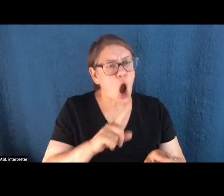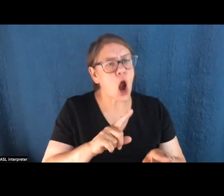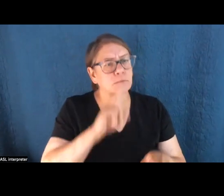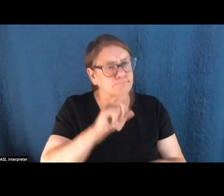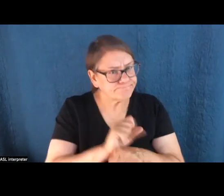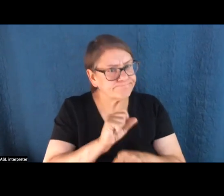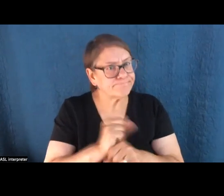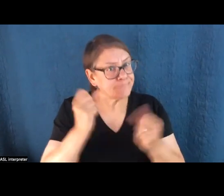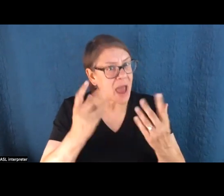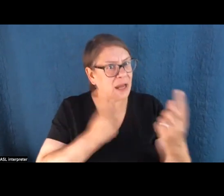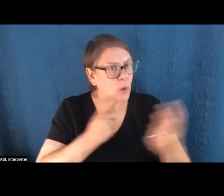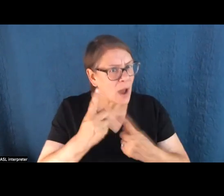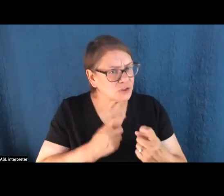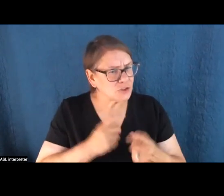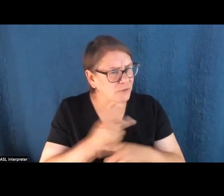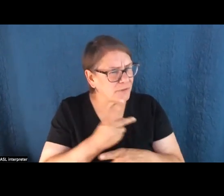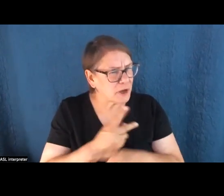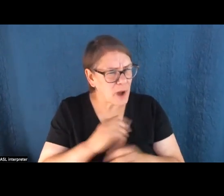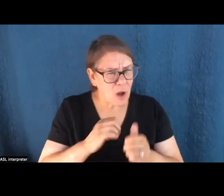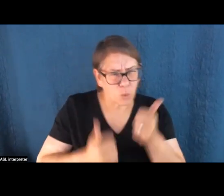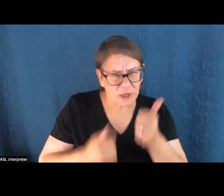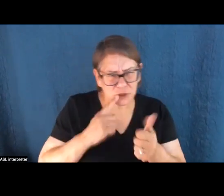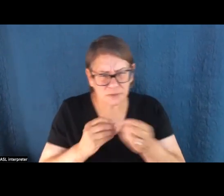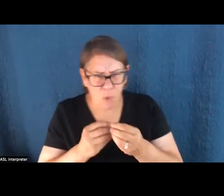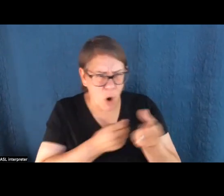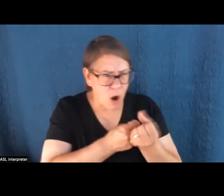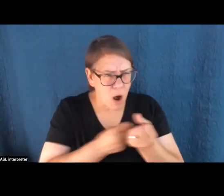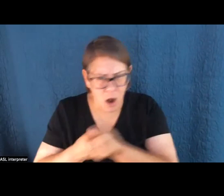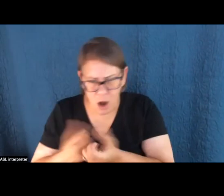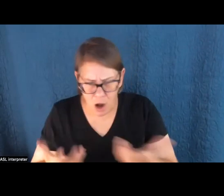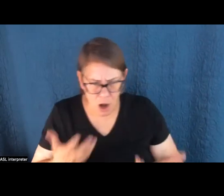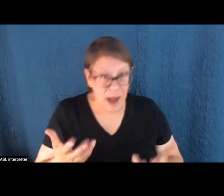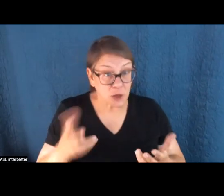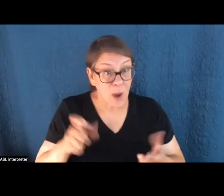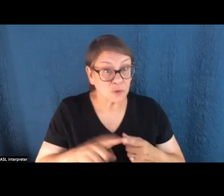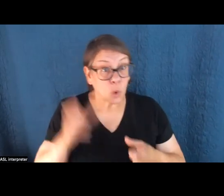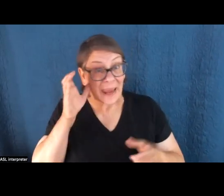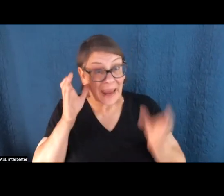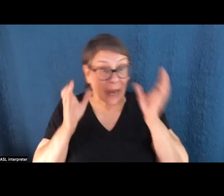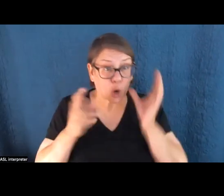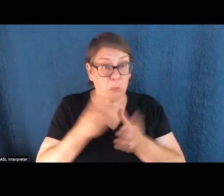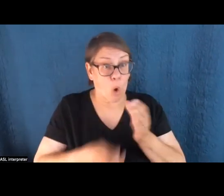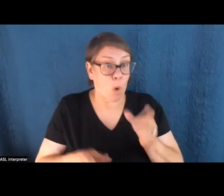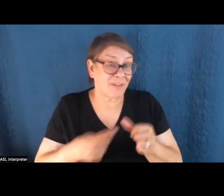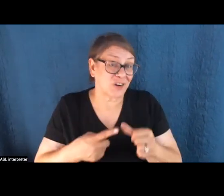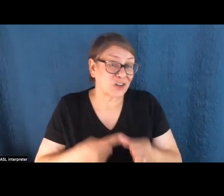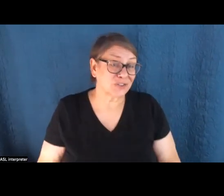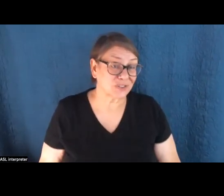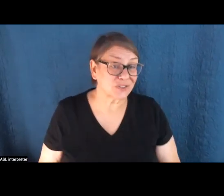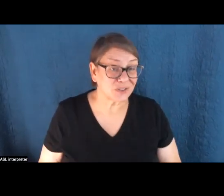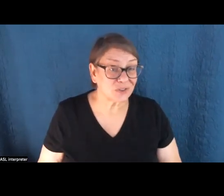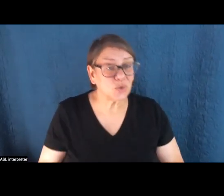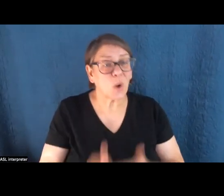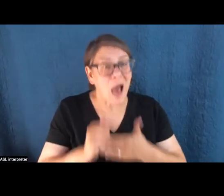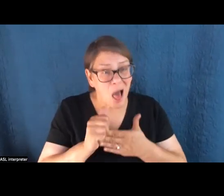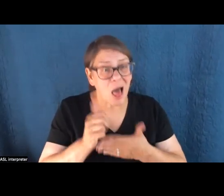cases here where it's difficult to parse. And it's our job as journalists to hear people out on both sides of those arguments and sort of help guide the